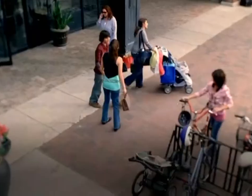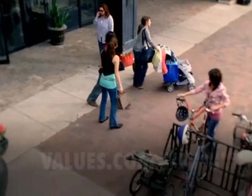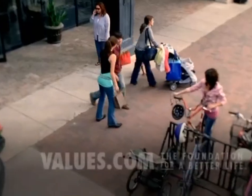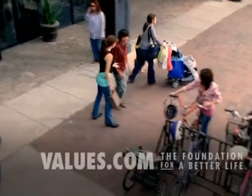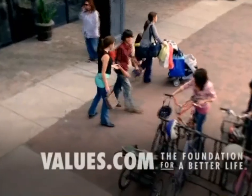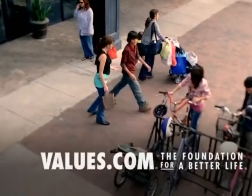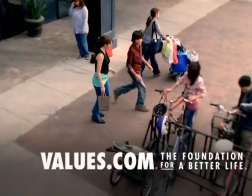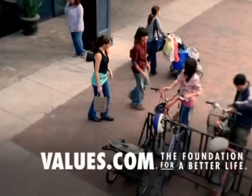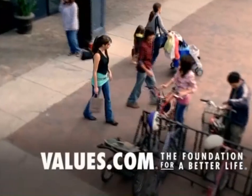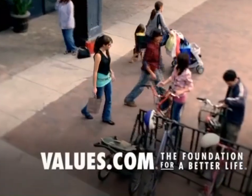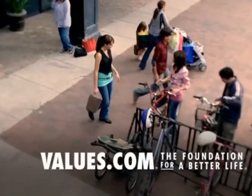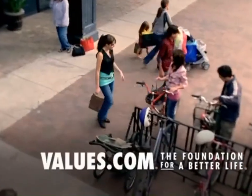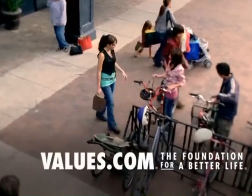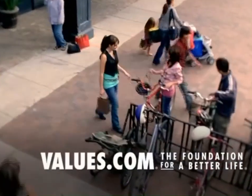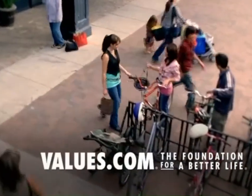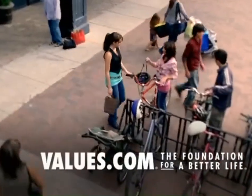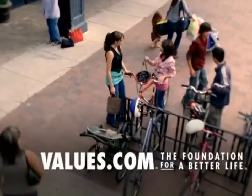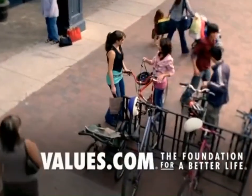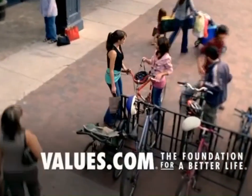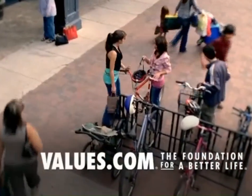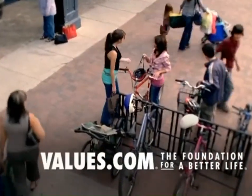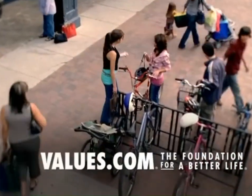A message from the Foundation for a Better Life.